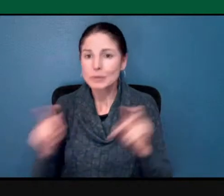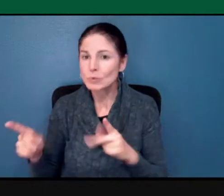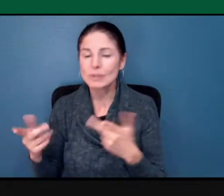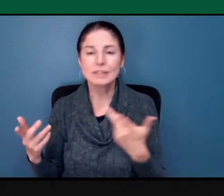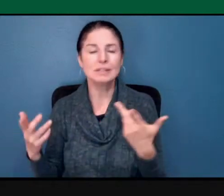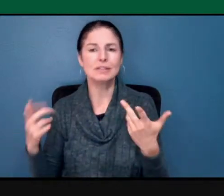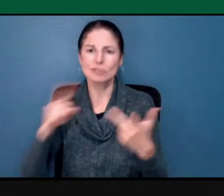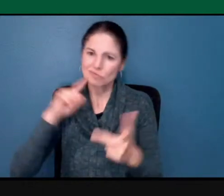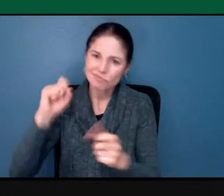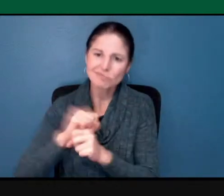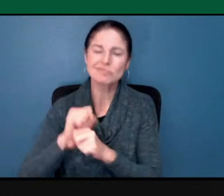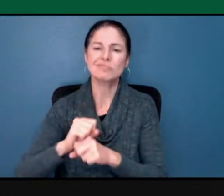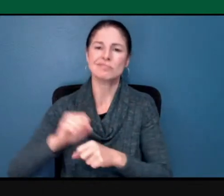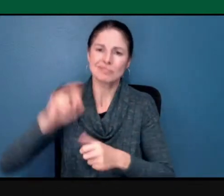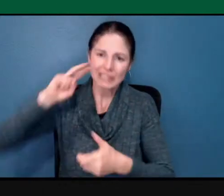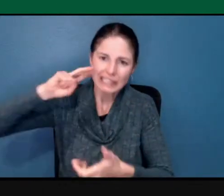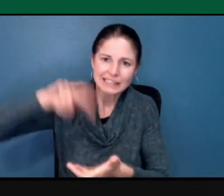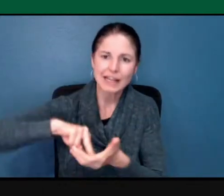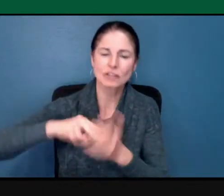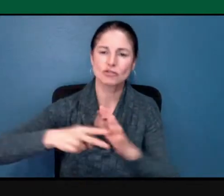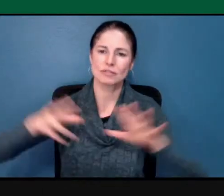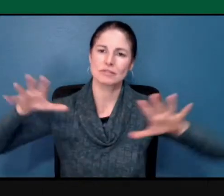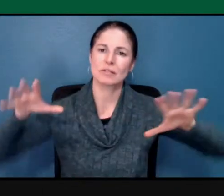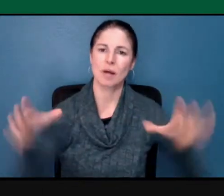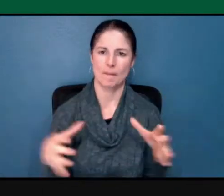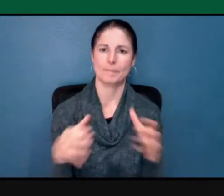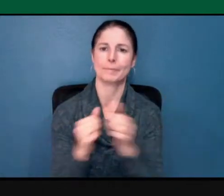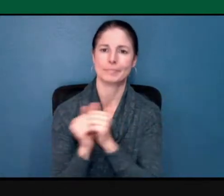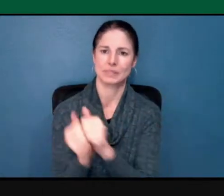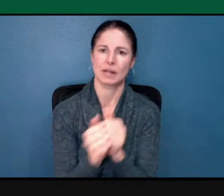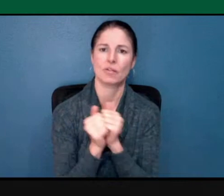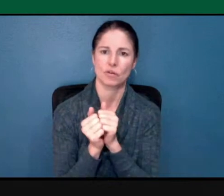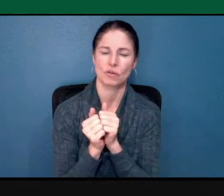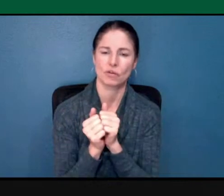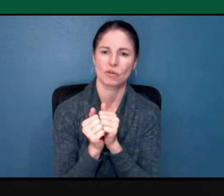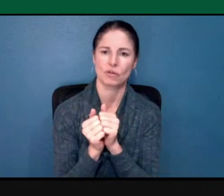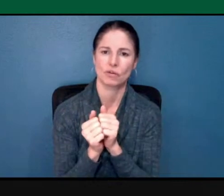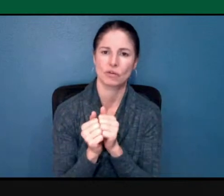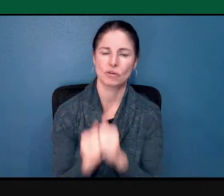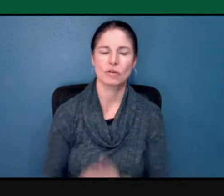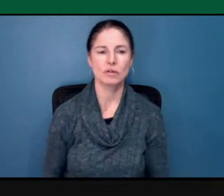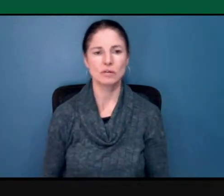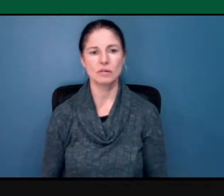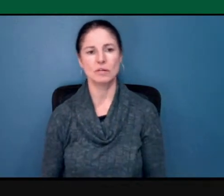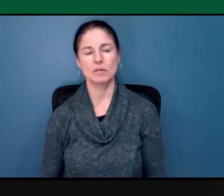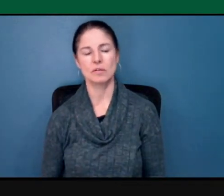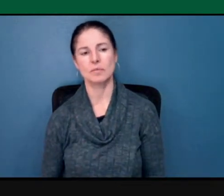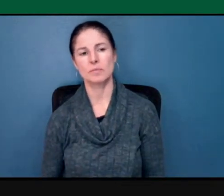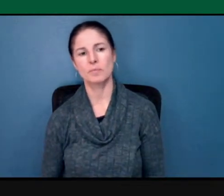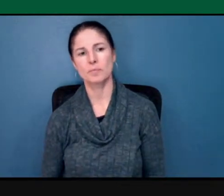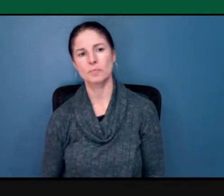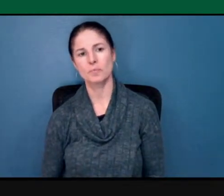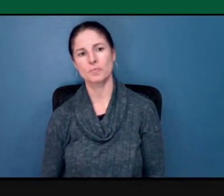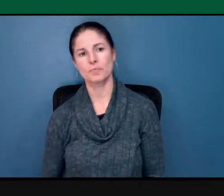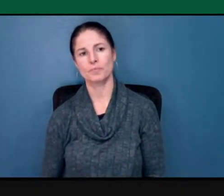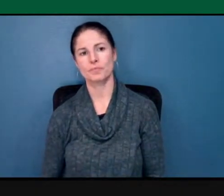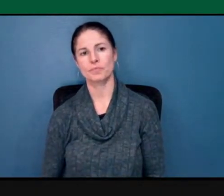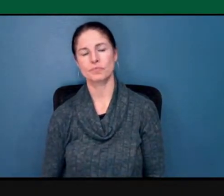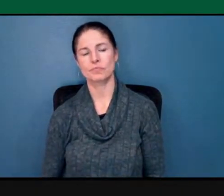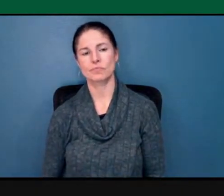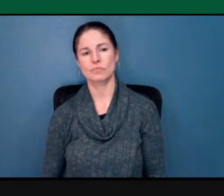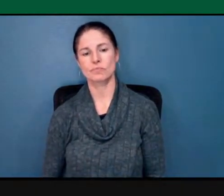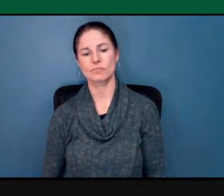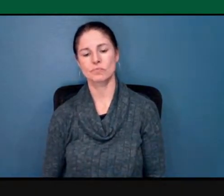come together and do exactly that. To be willing to be